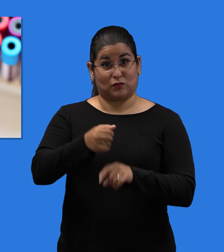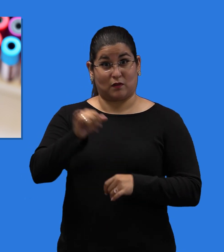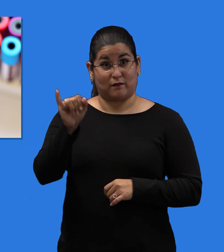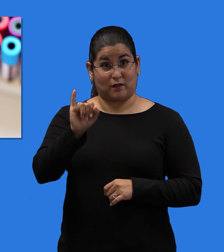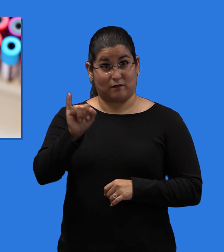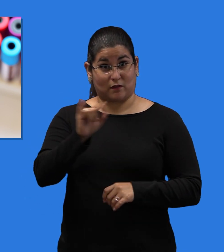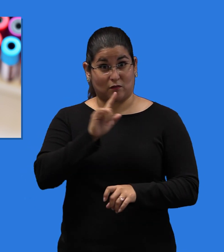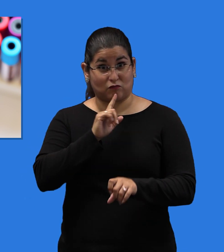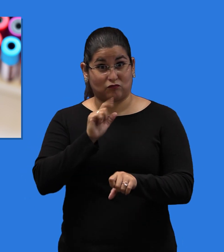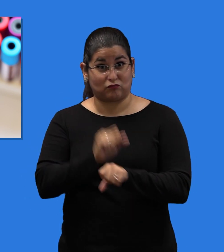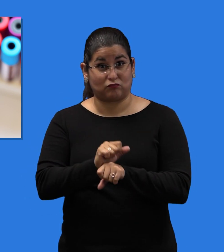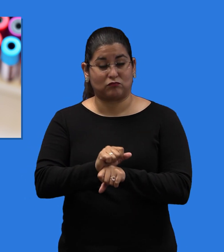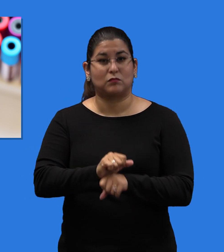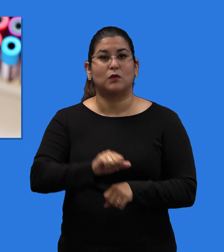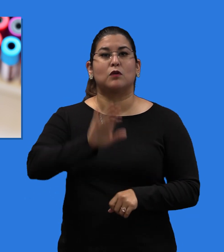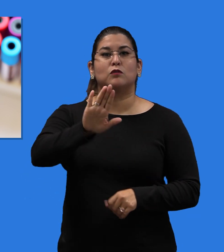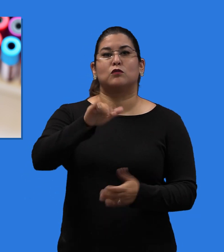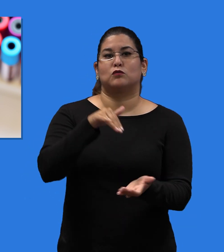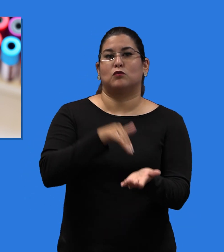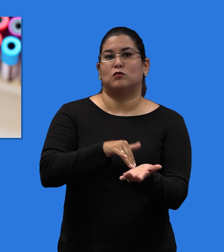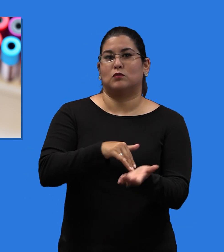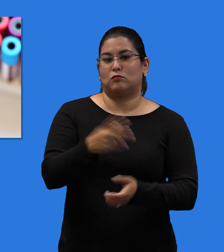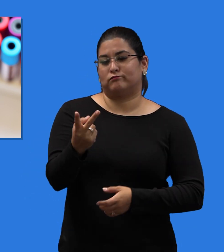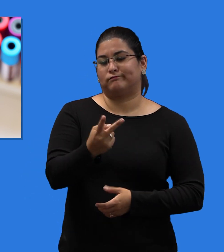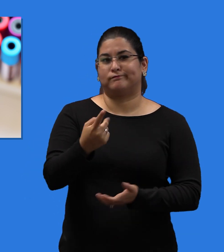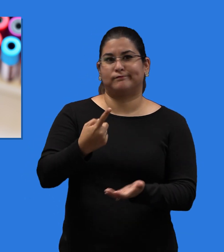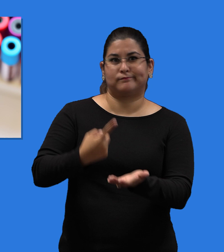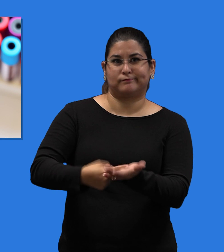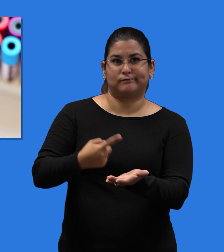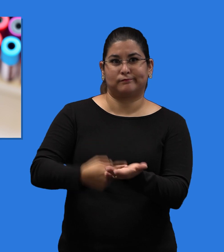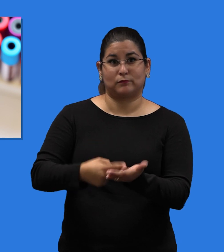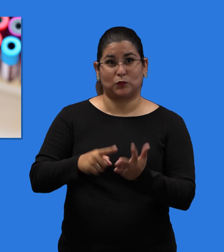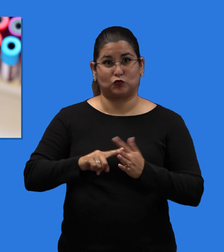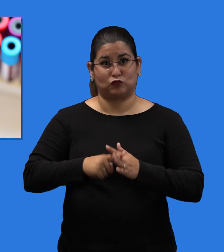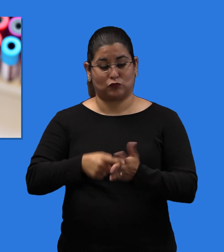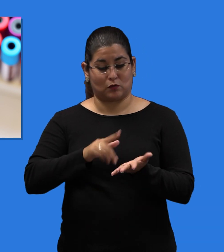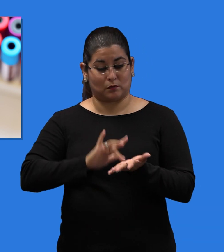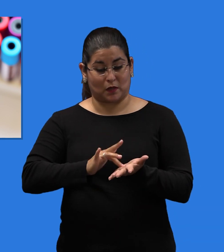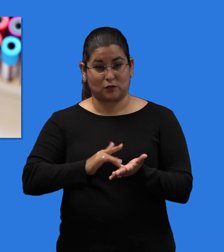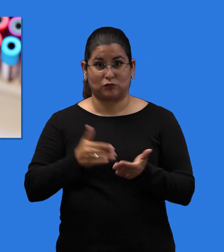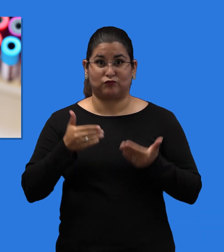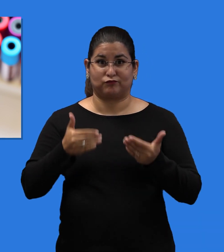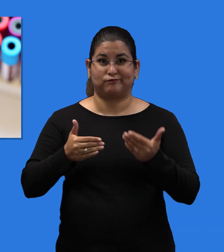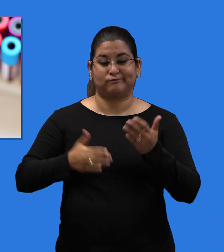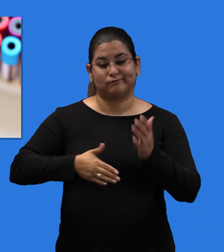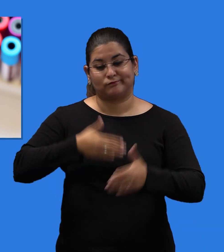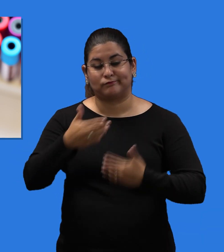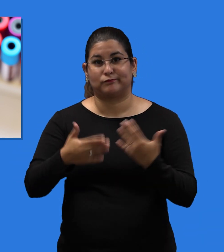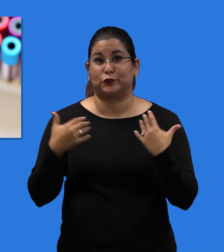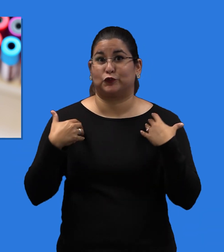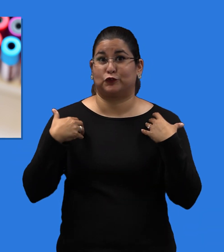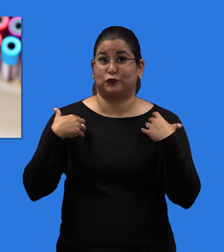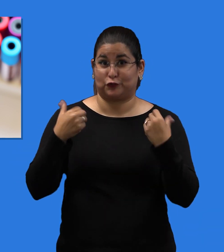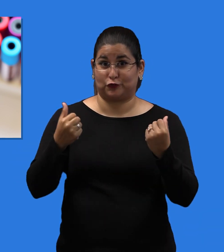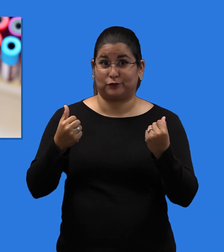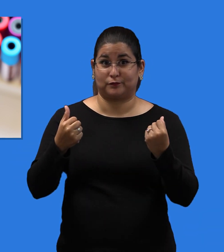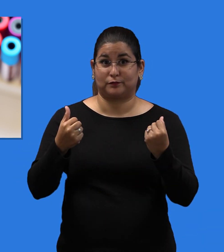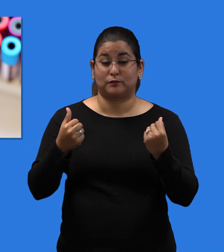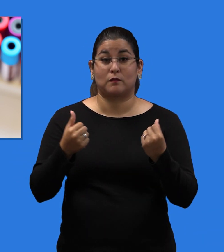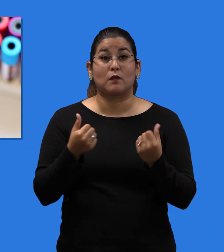start treatment and get cured. To learn more, please visit www.cdc.gov